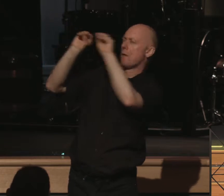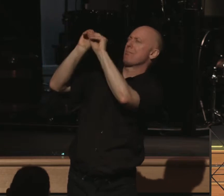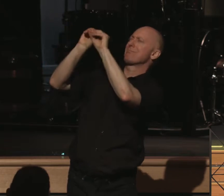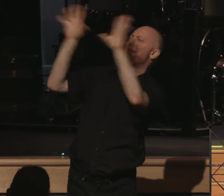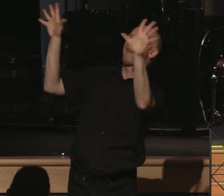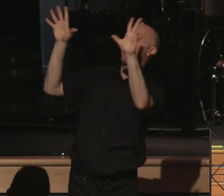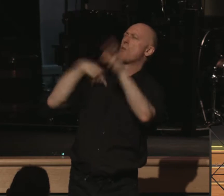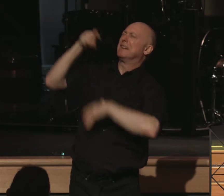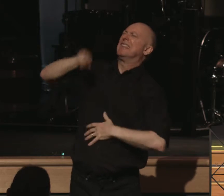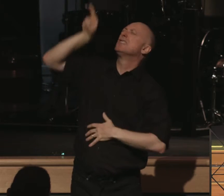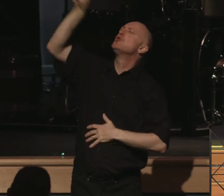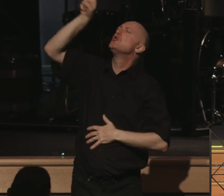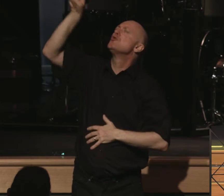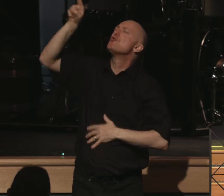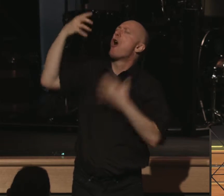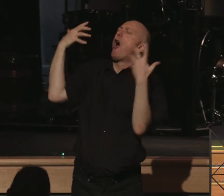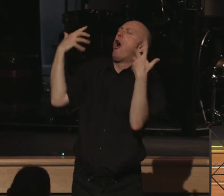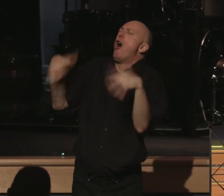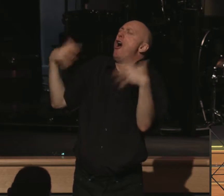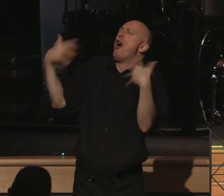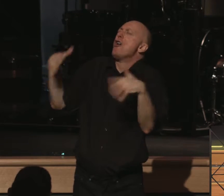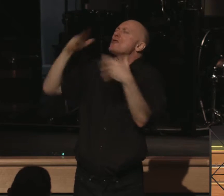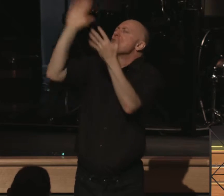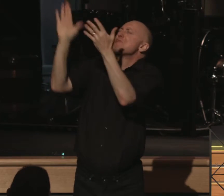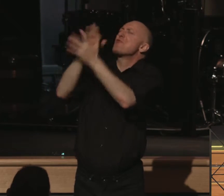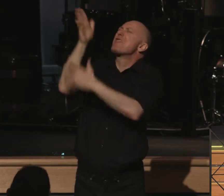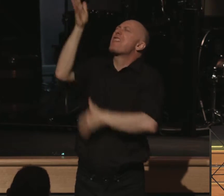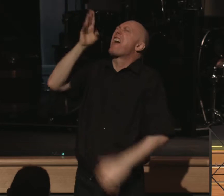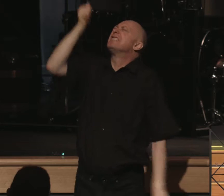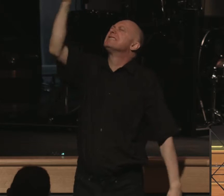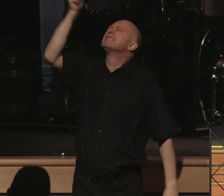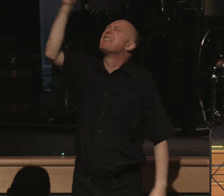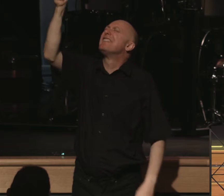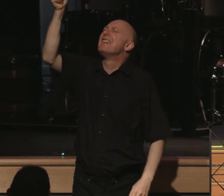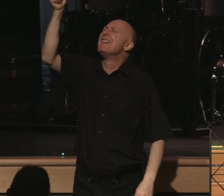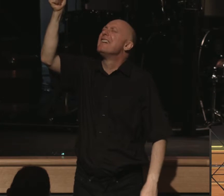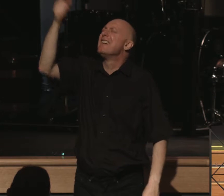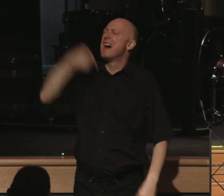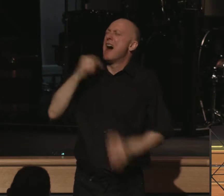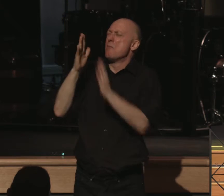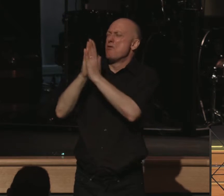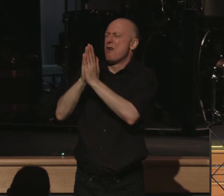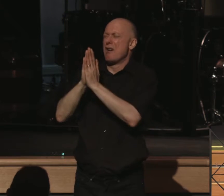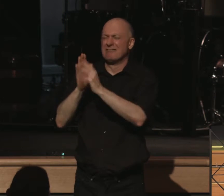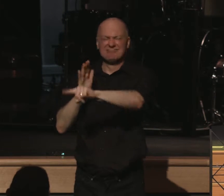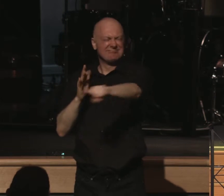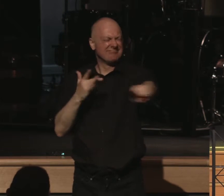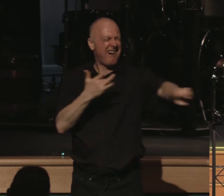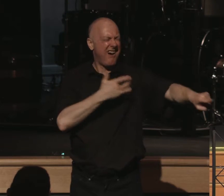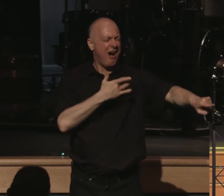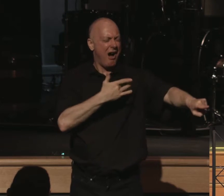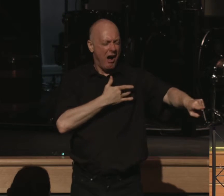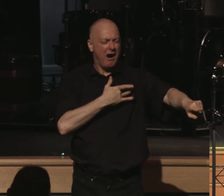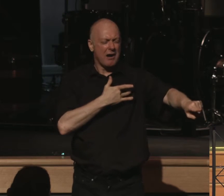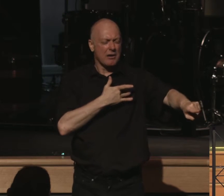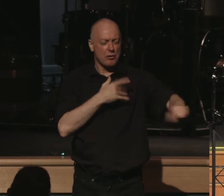is you, this awesome and glorious God. God, I pray for hearts that are lit with truth today.